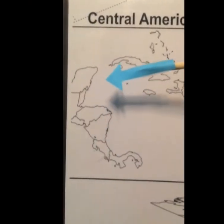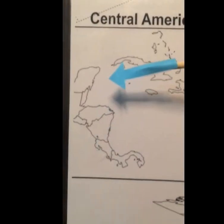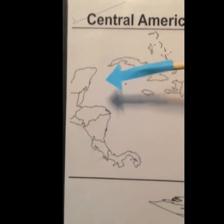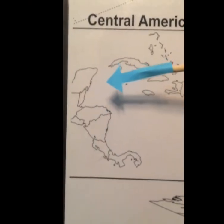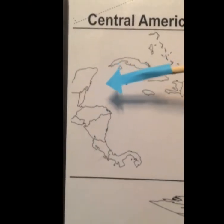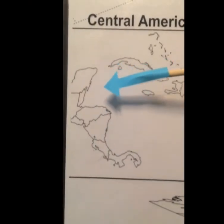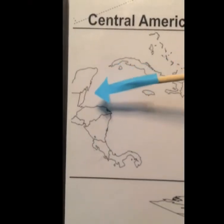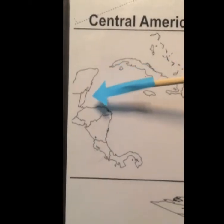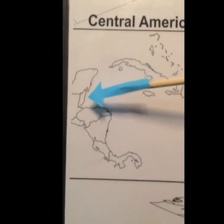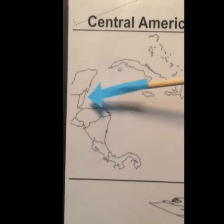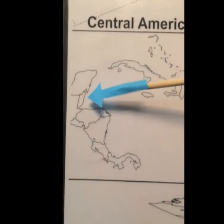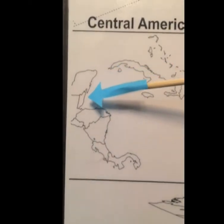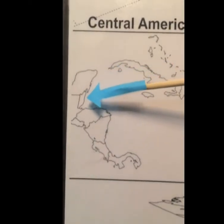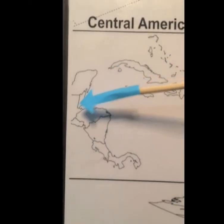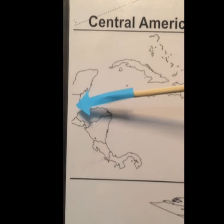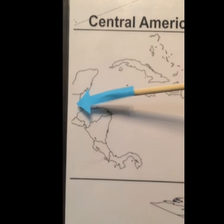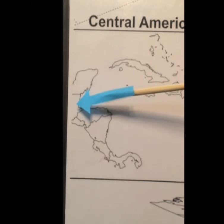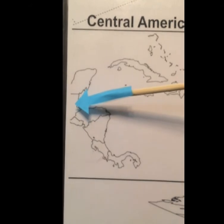the fifth